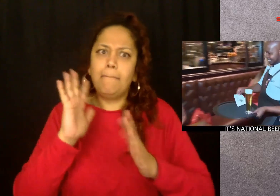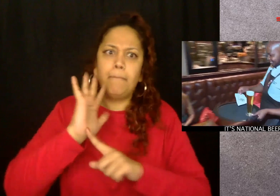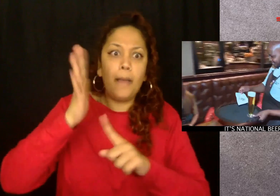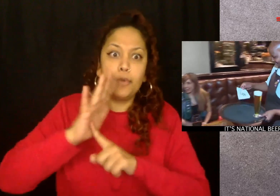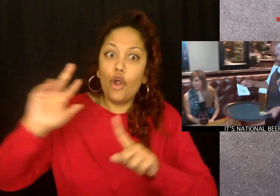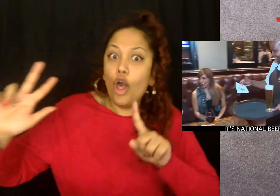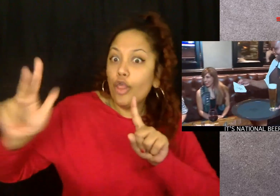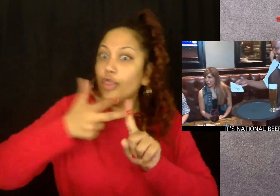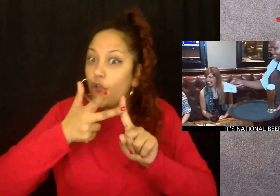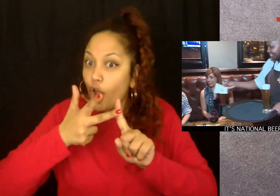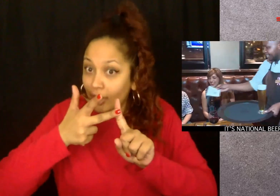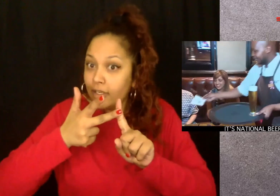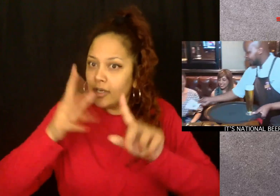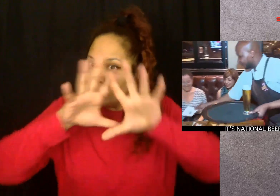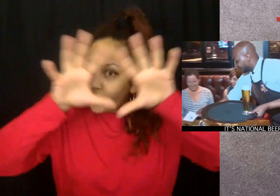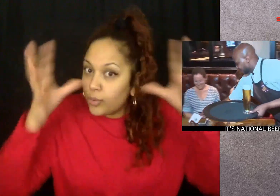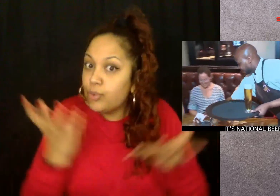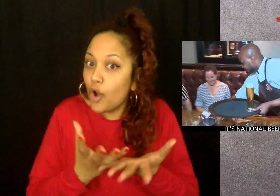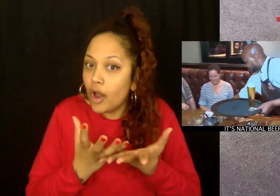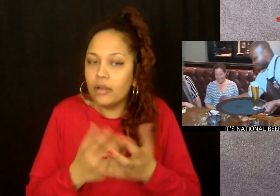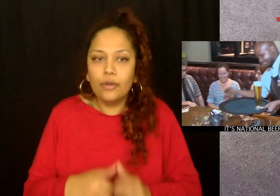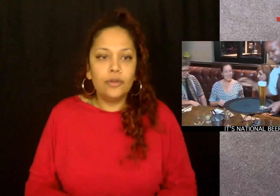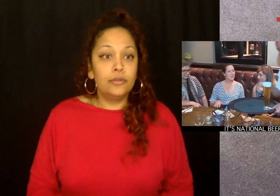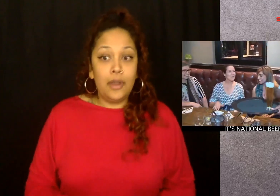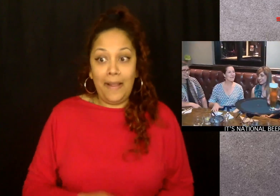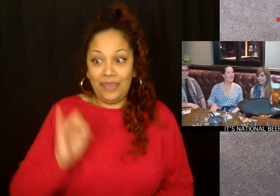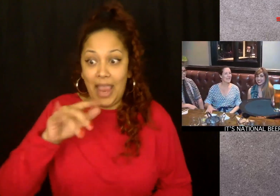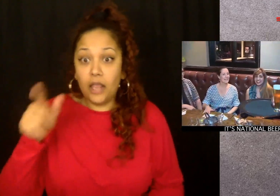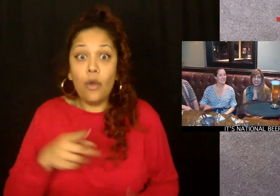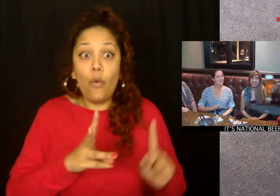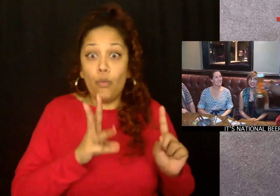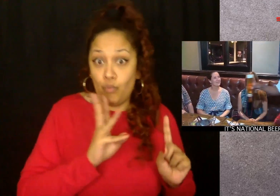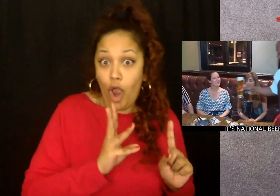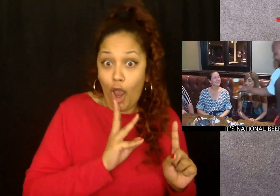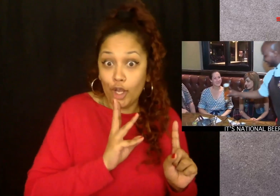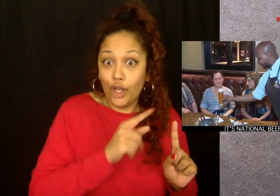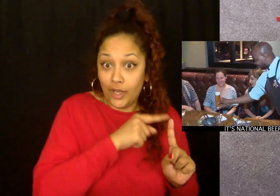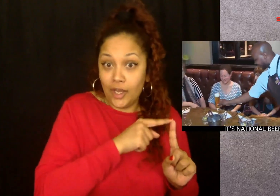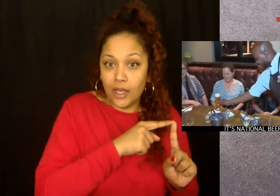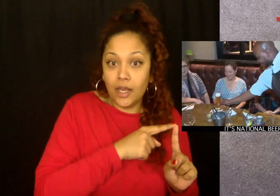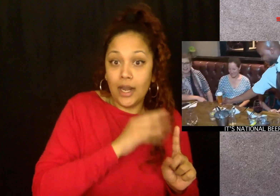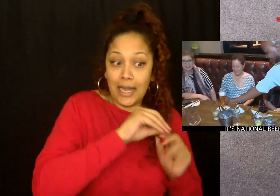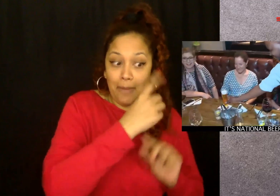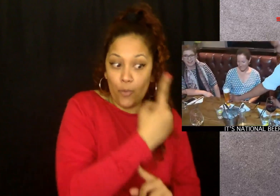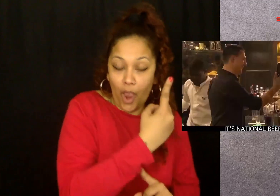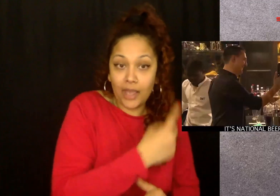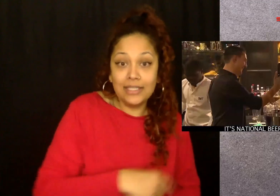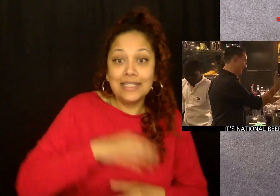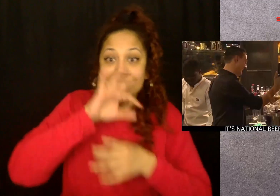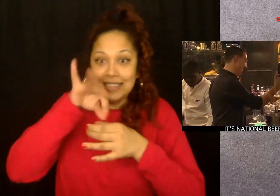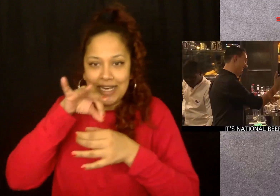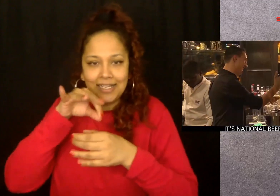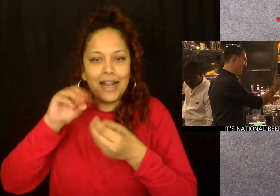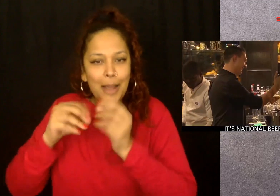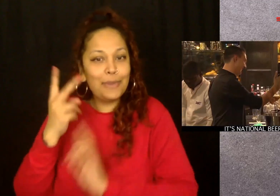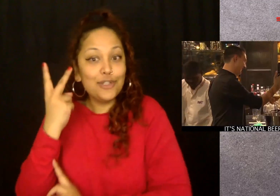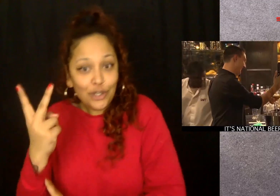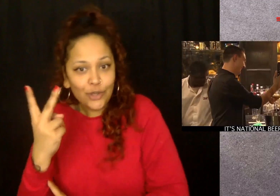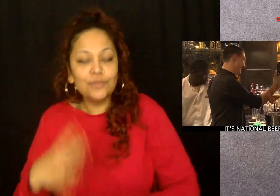Did you know beer is the third most popular drink worldwide with water and tea coming in at number one and number